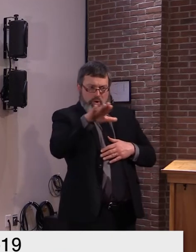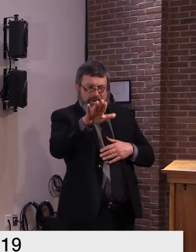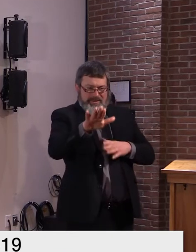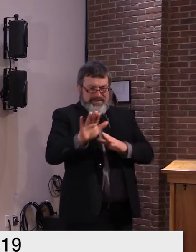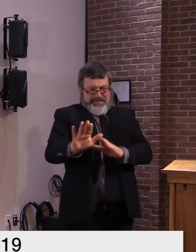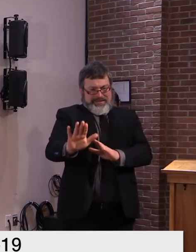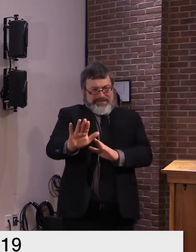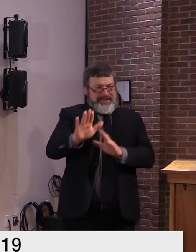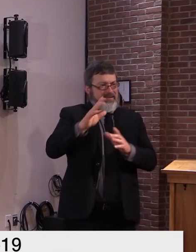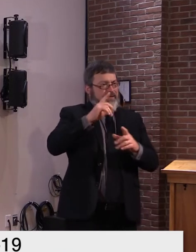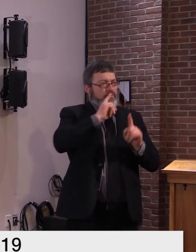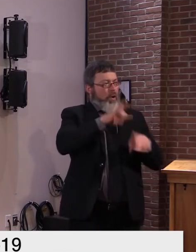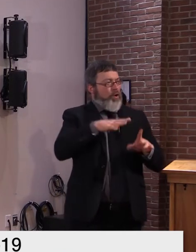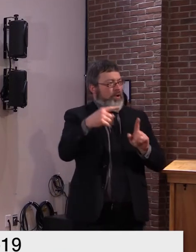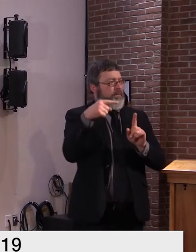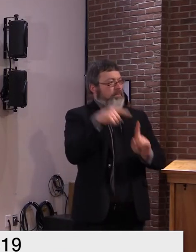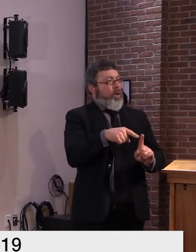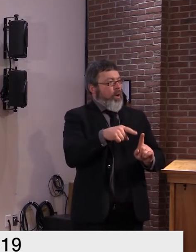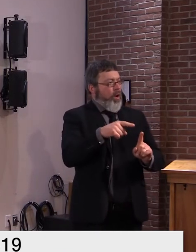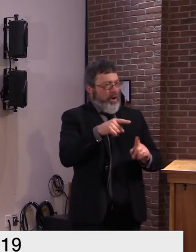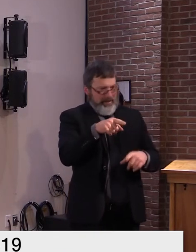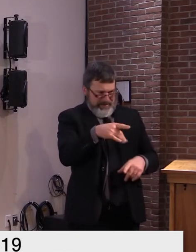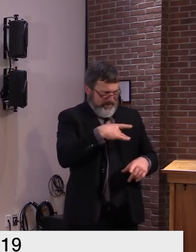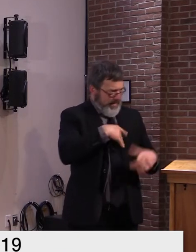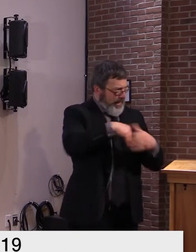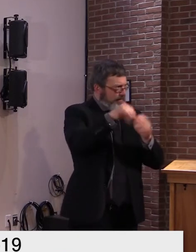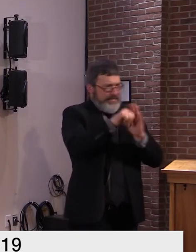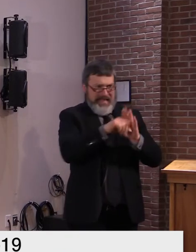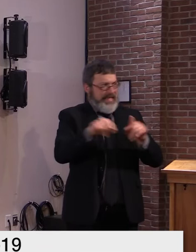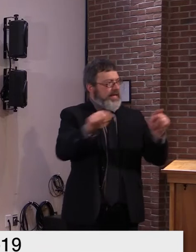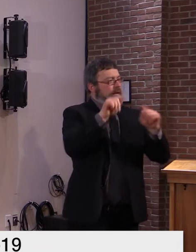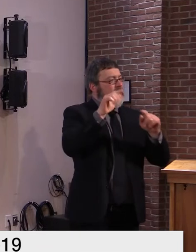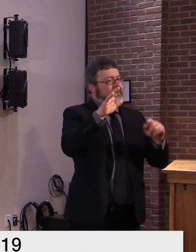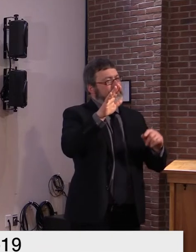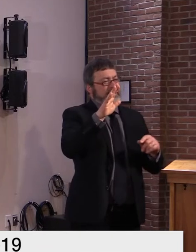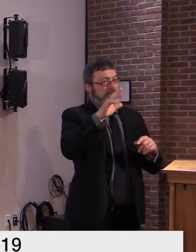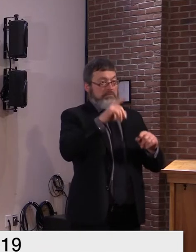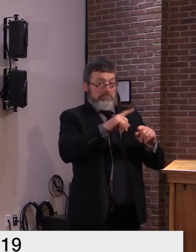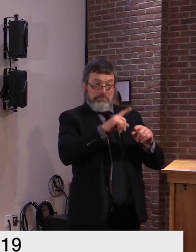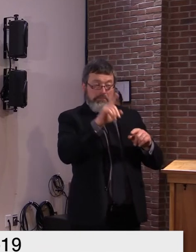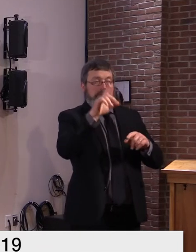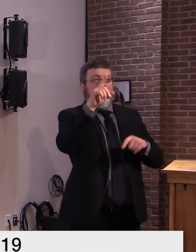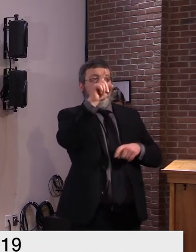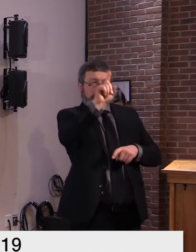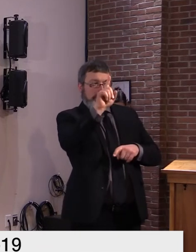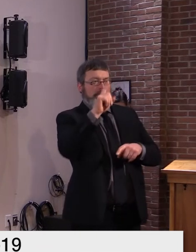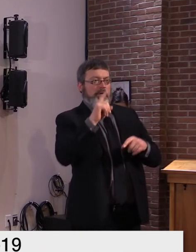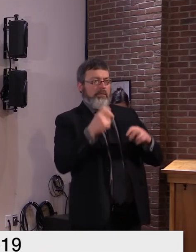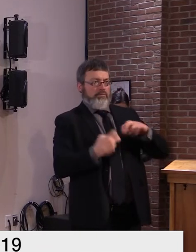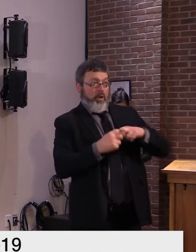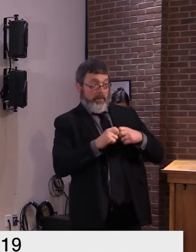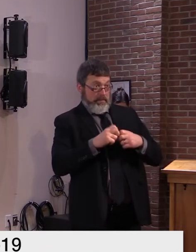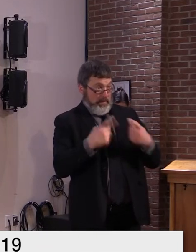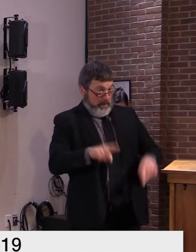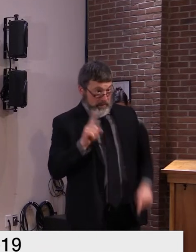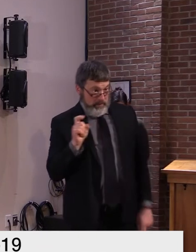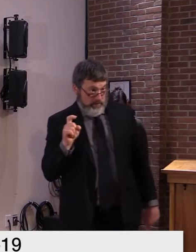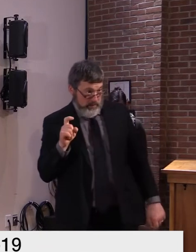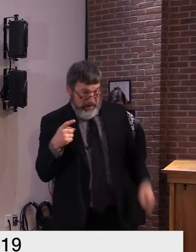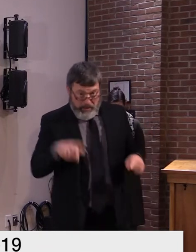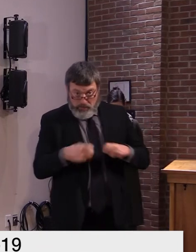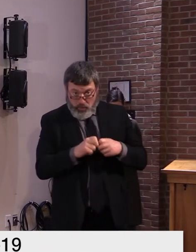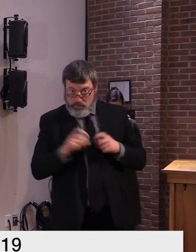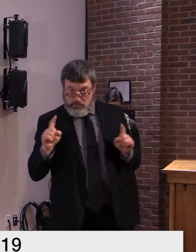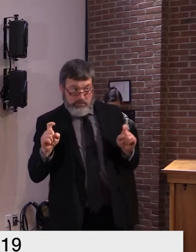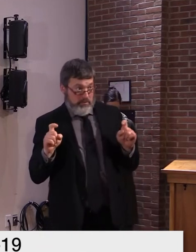but if we're not seeing a problem at this point in time either if it isn't being adhered to so we'll continue to monitor